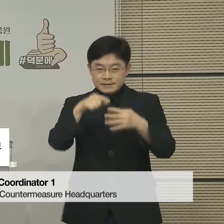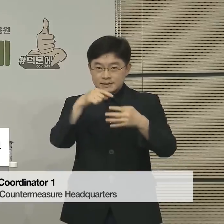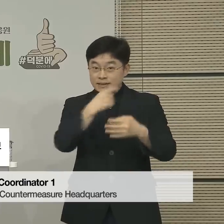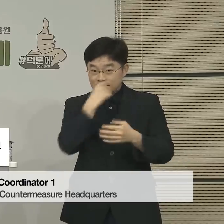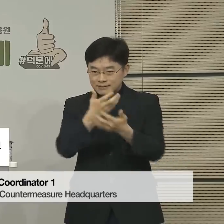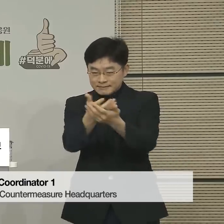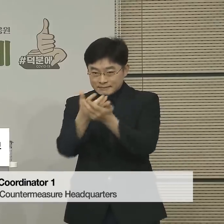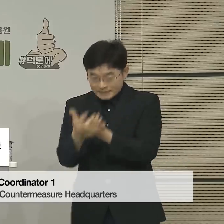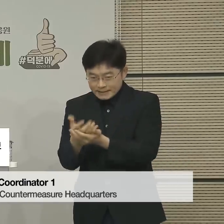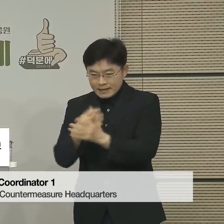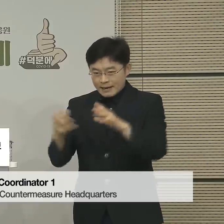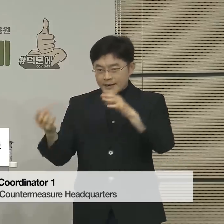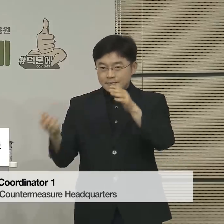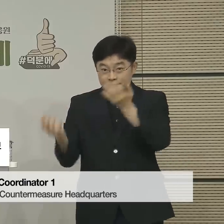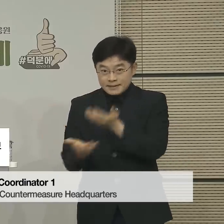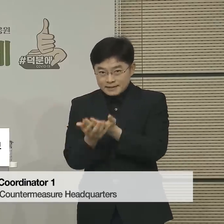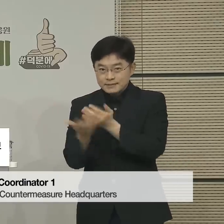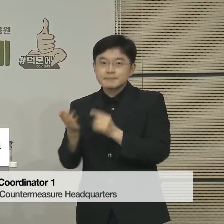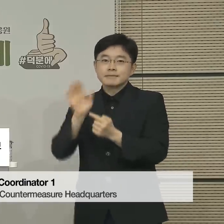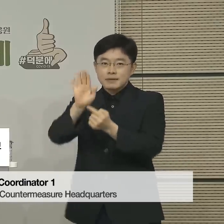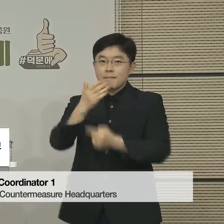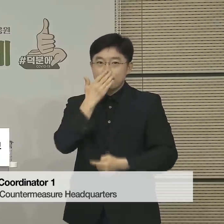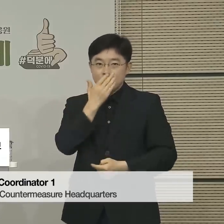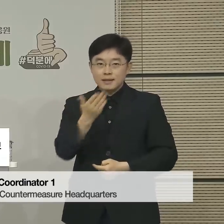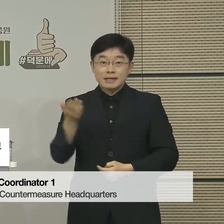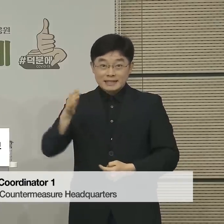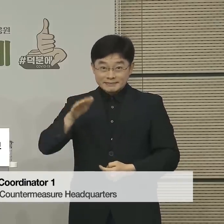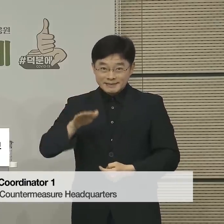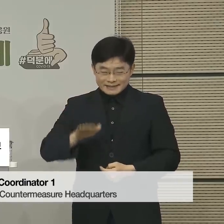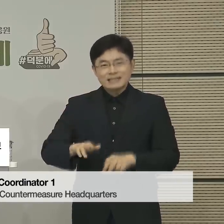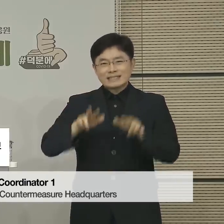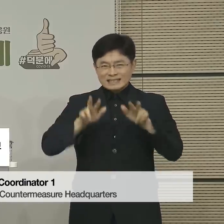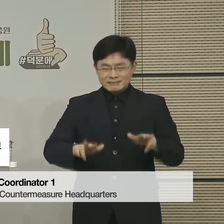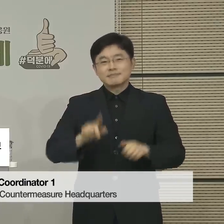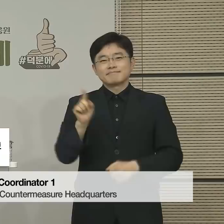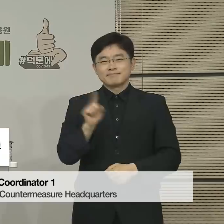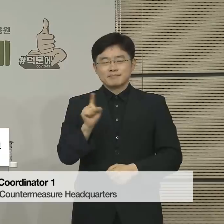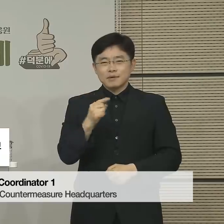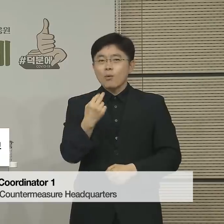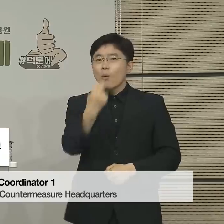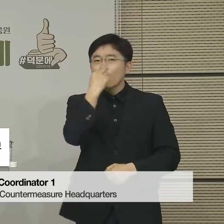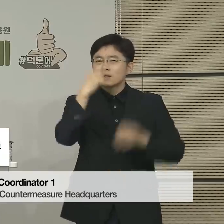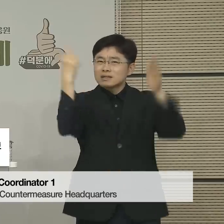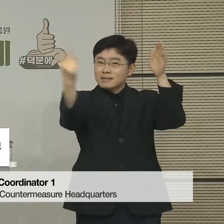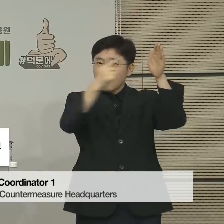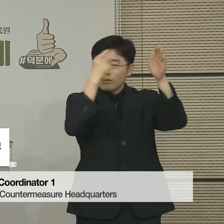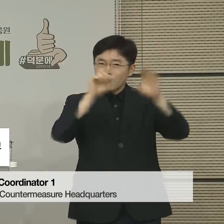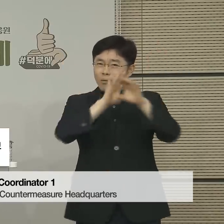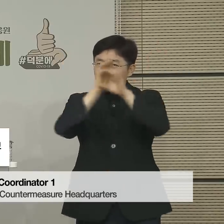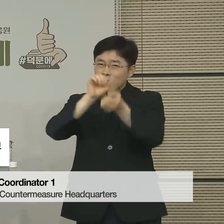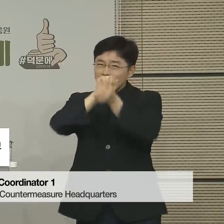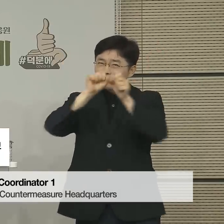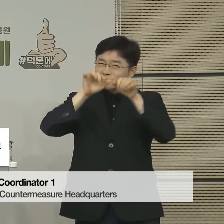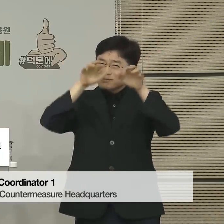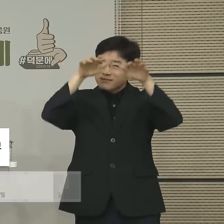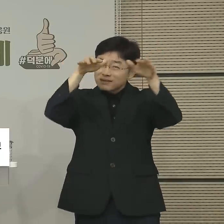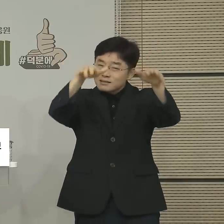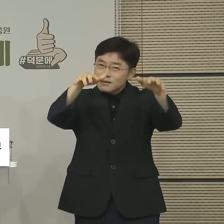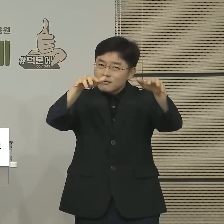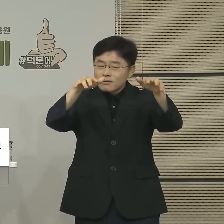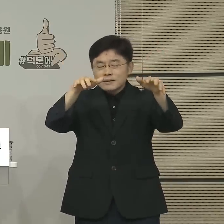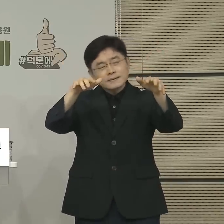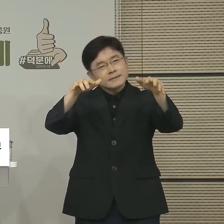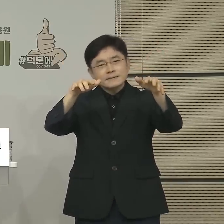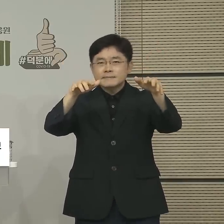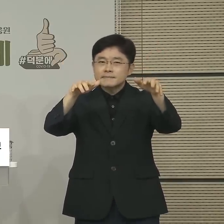objective evidence comes out so far we believe that more studies and evidence should be found in order for the country to officially confirm the possibility of